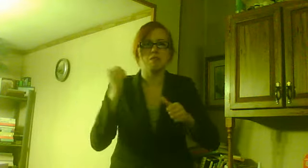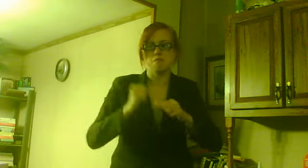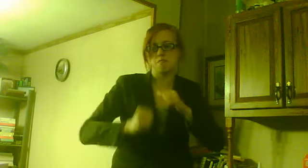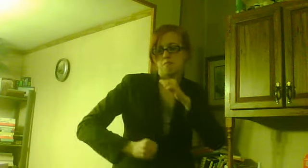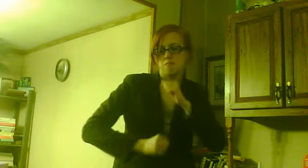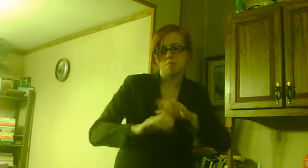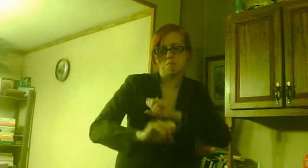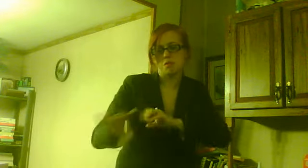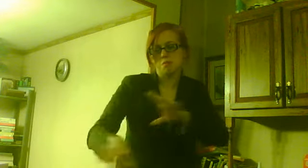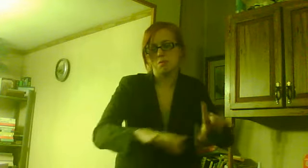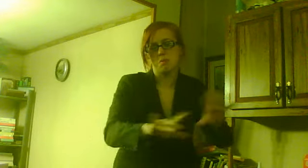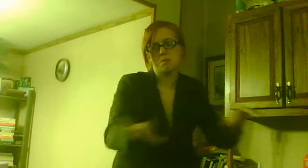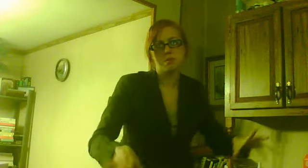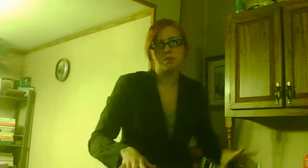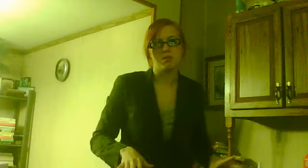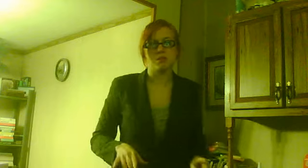And he sat down and he cried.